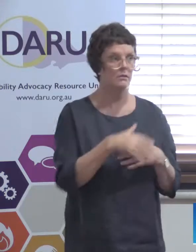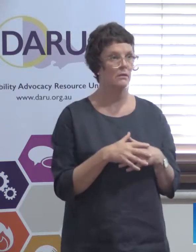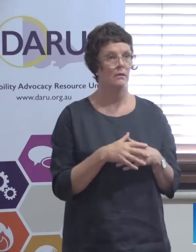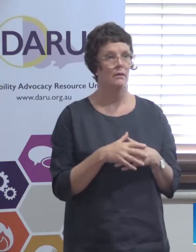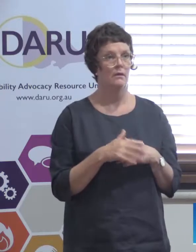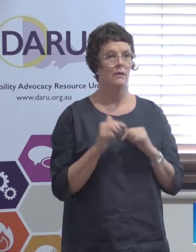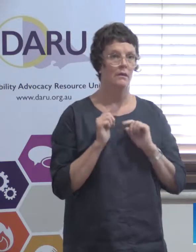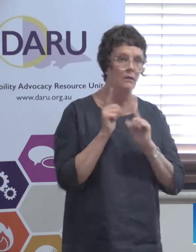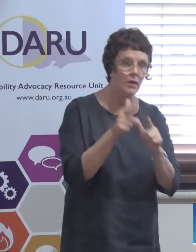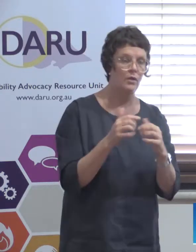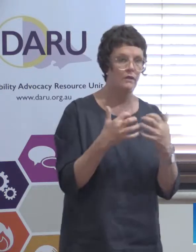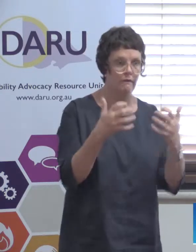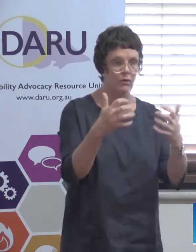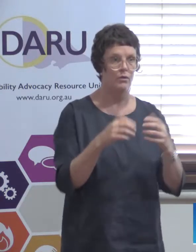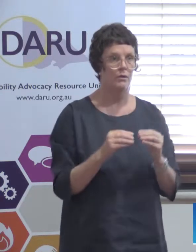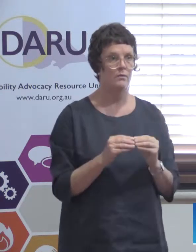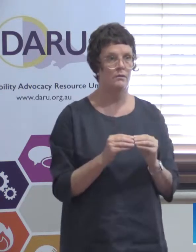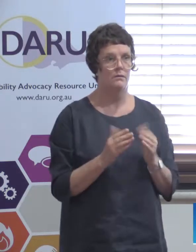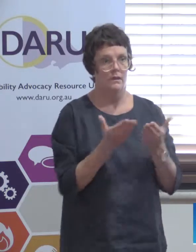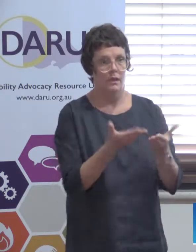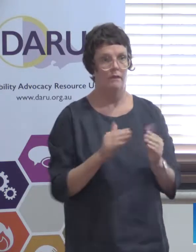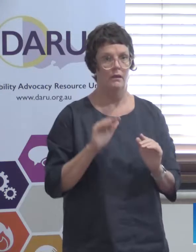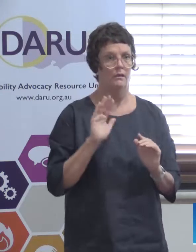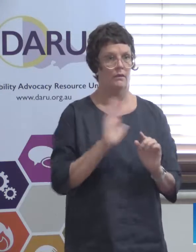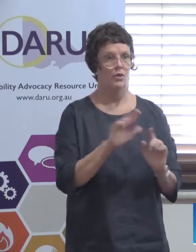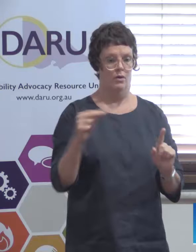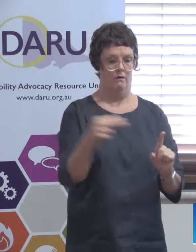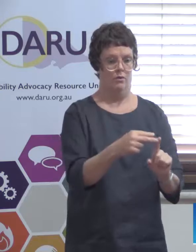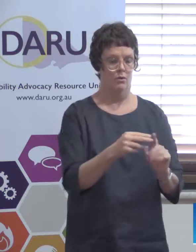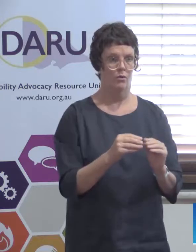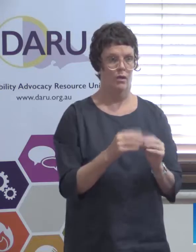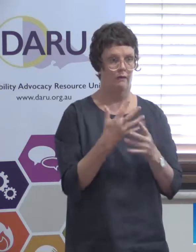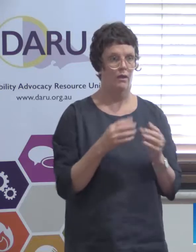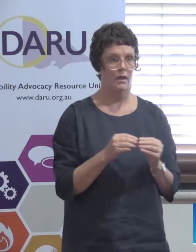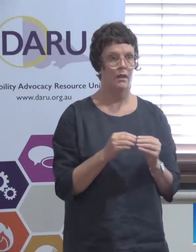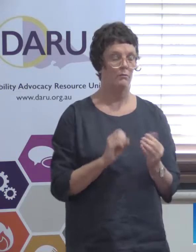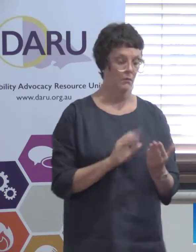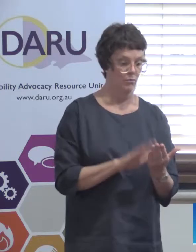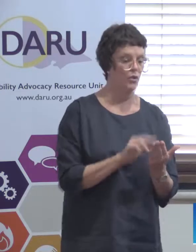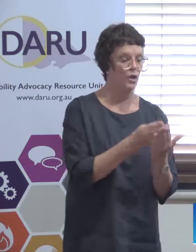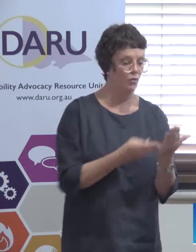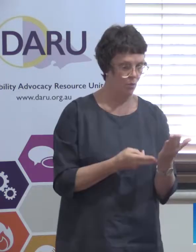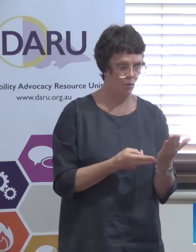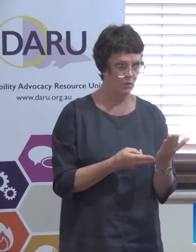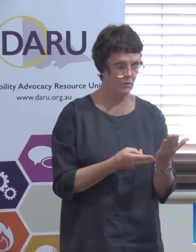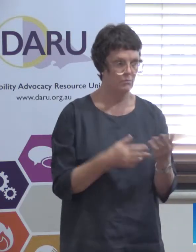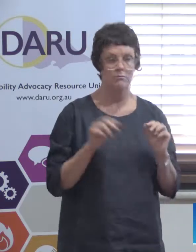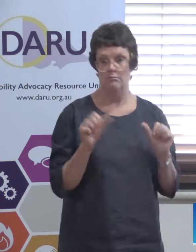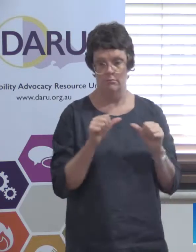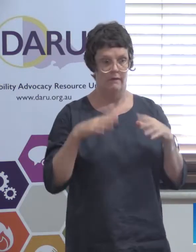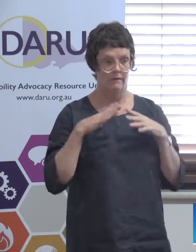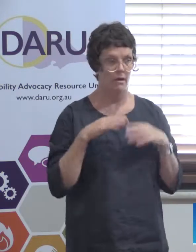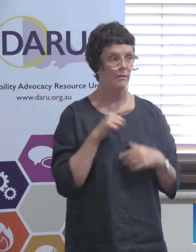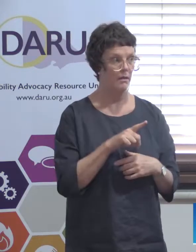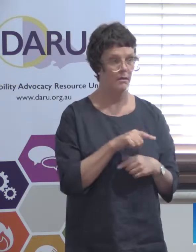views about things and then and then they land into a report and then you wait and you don't you can't know